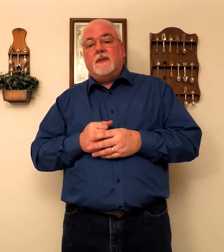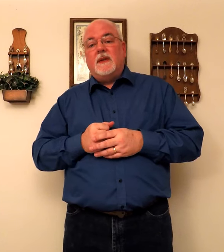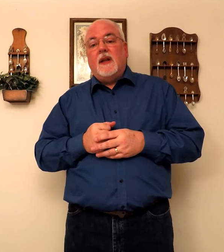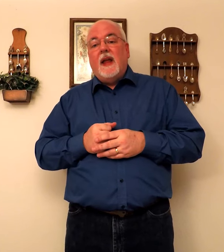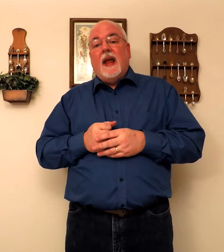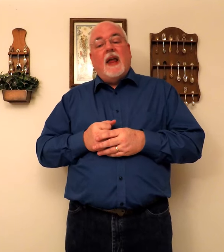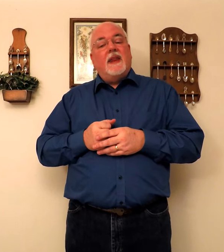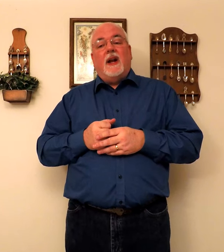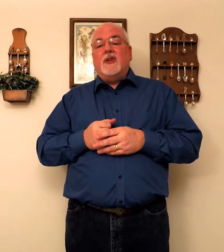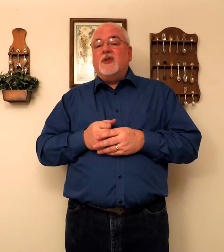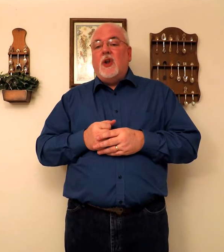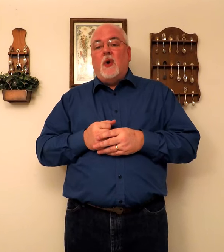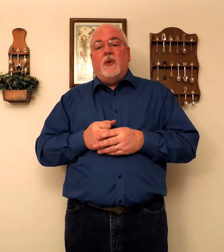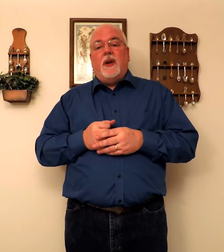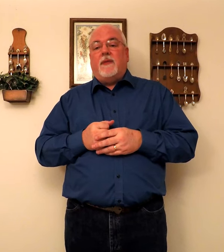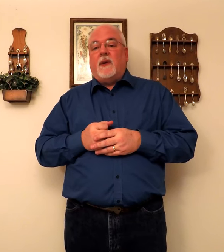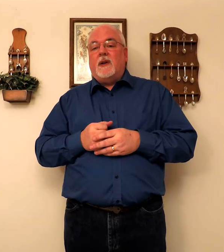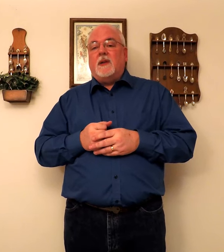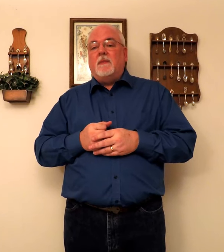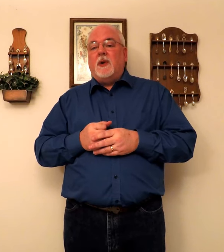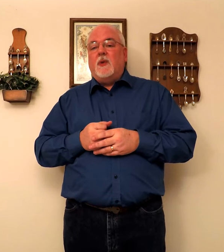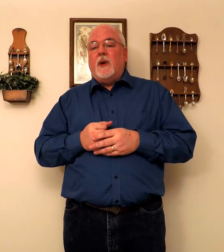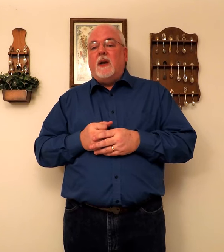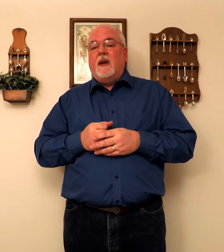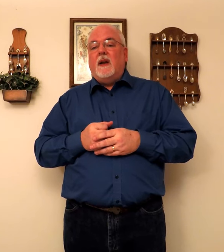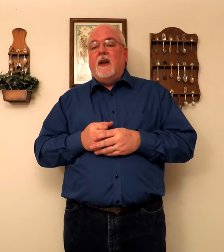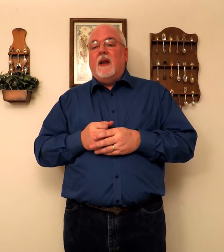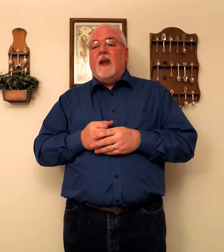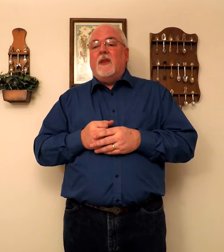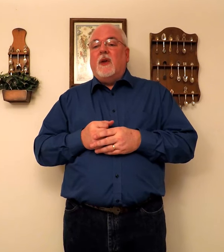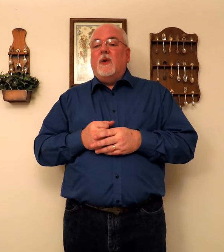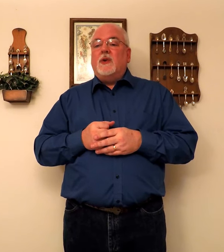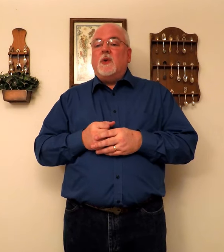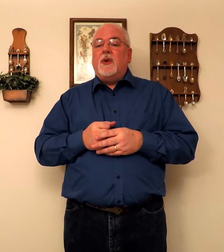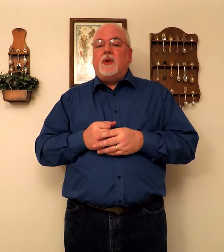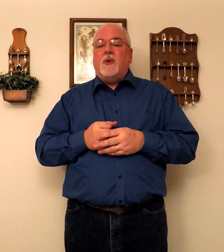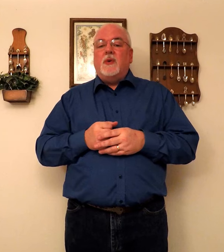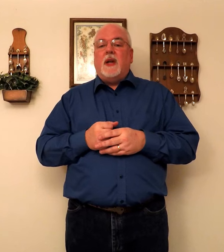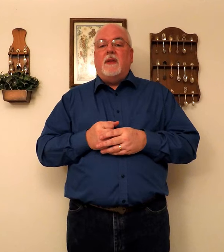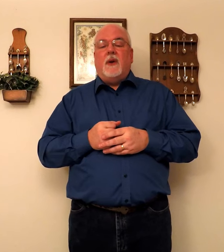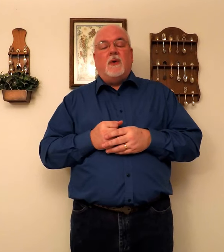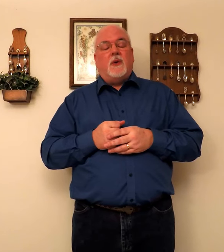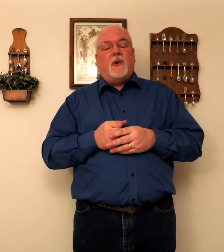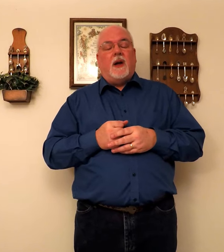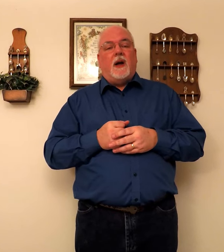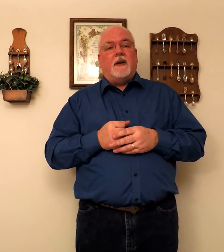Because there's no difference between those who are Jews and those who are not.